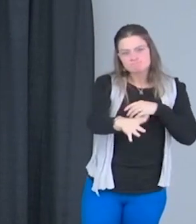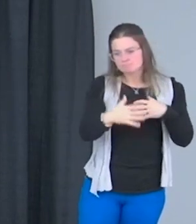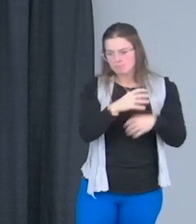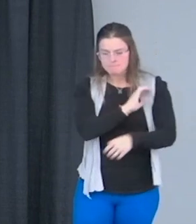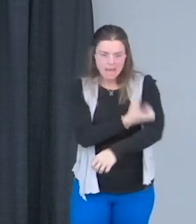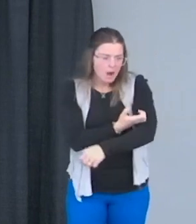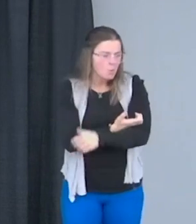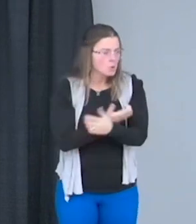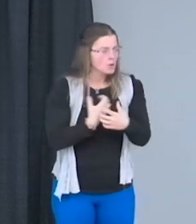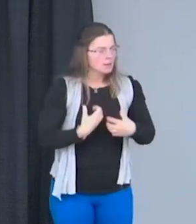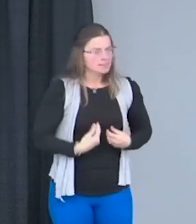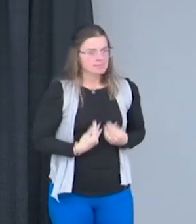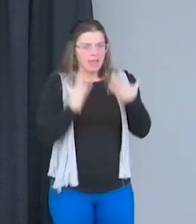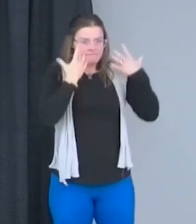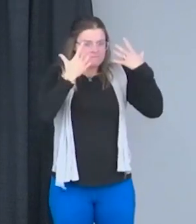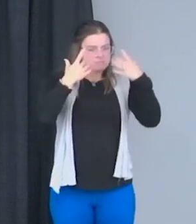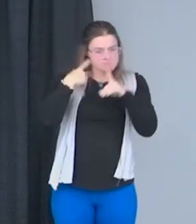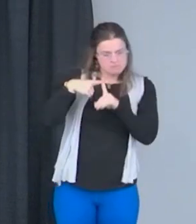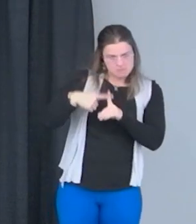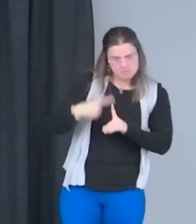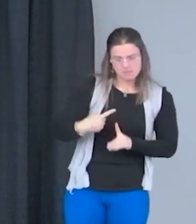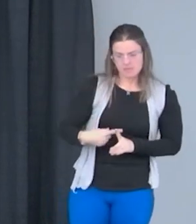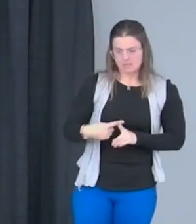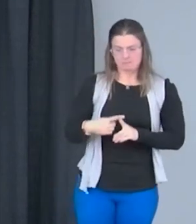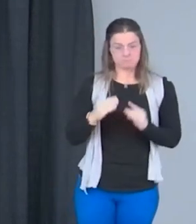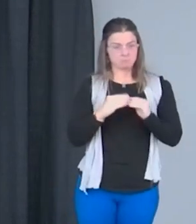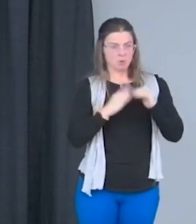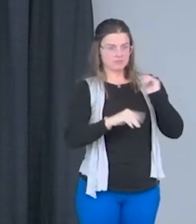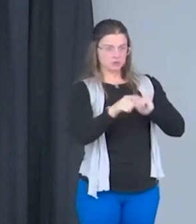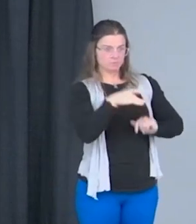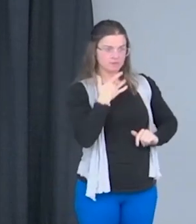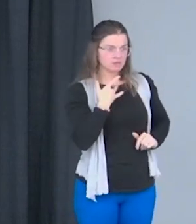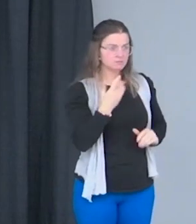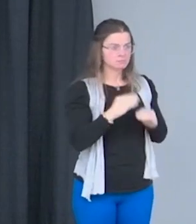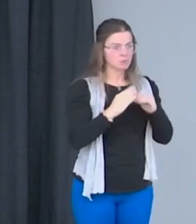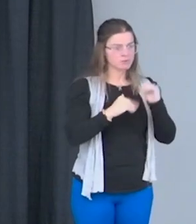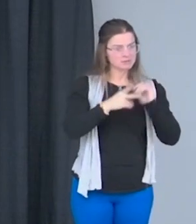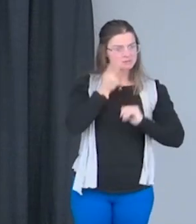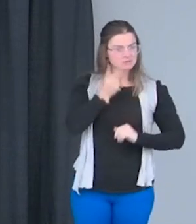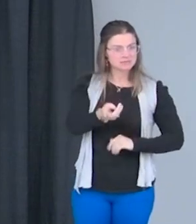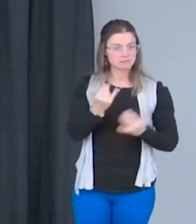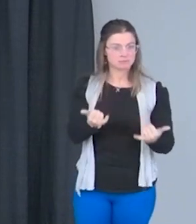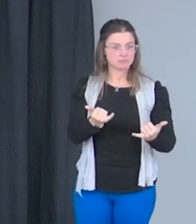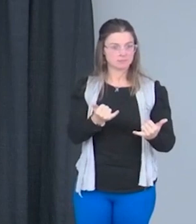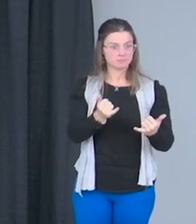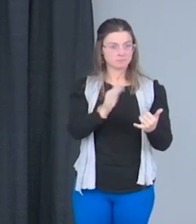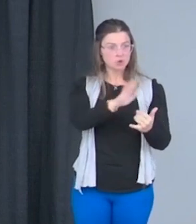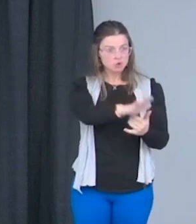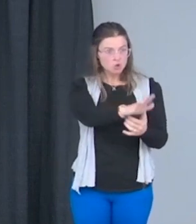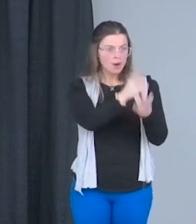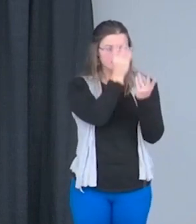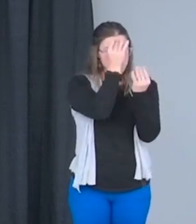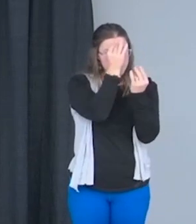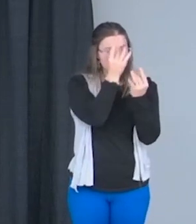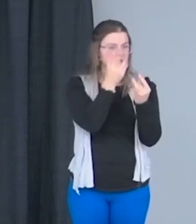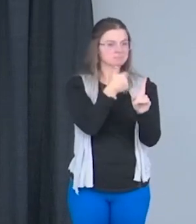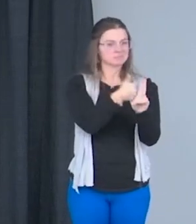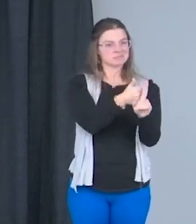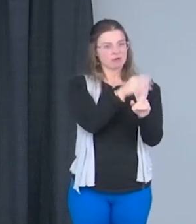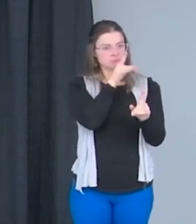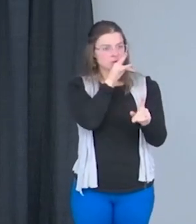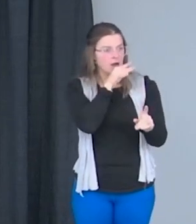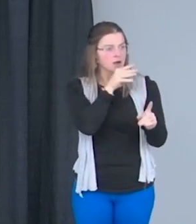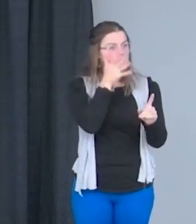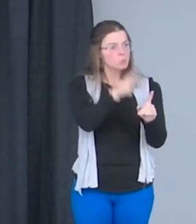allows you to be more than what you feel and what you see. Because the words that you use will become your reality if